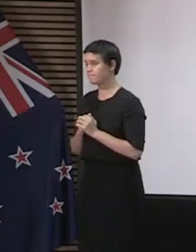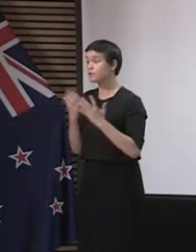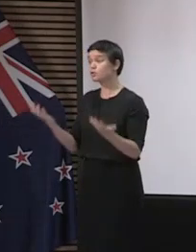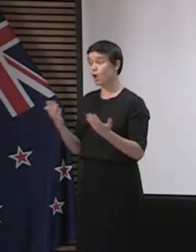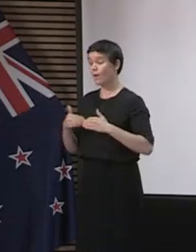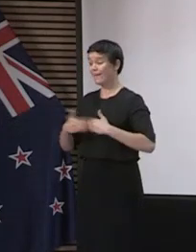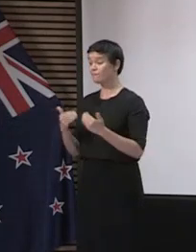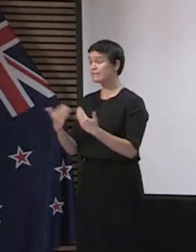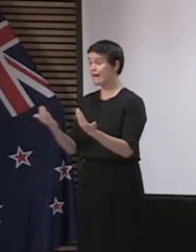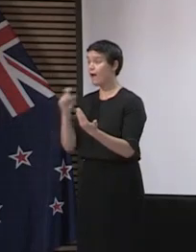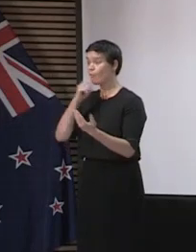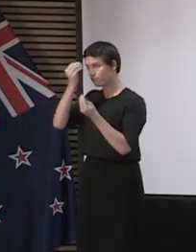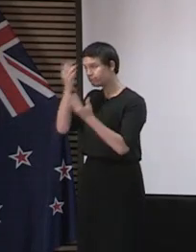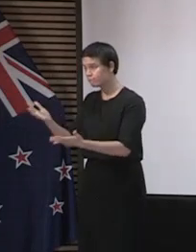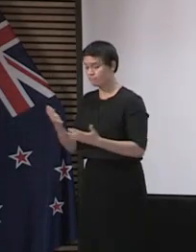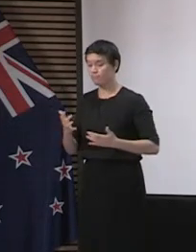and the net total.